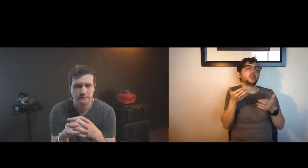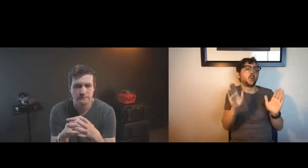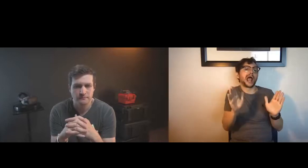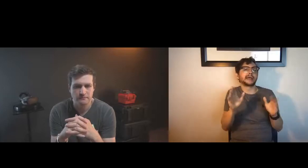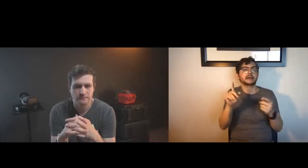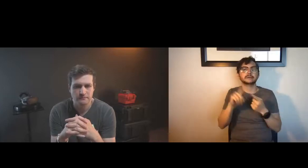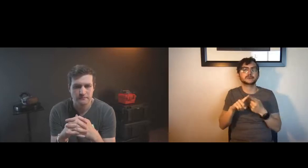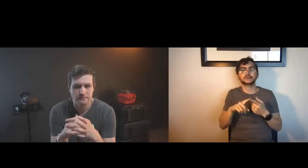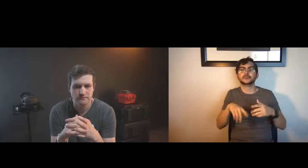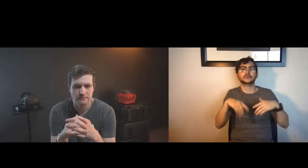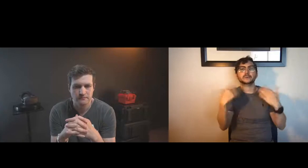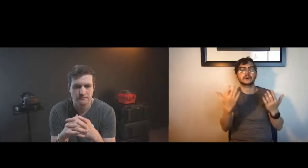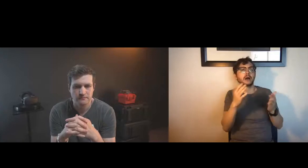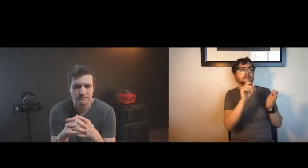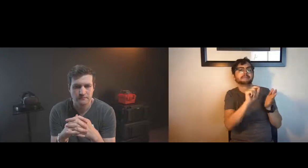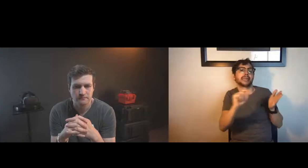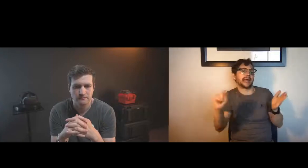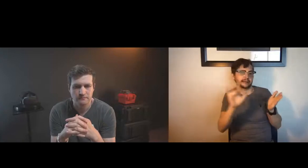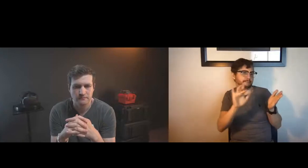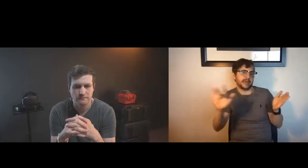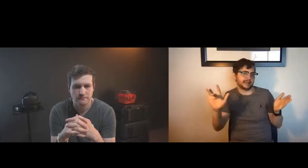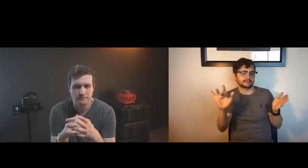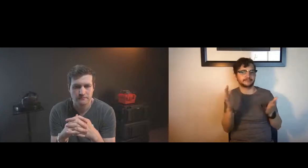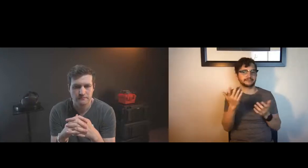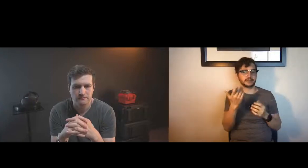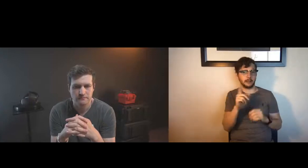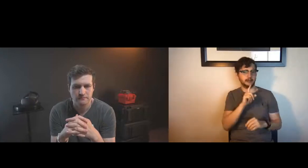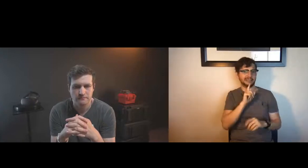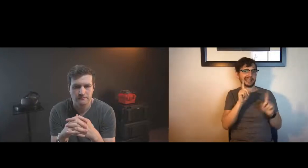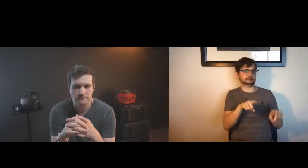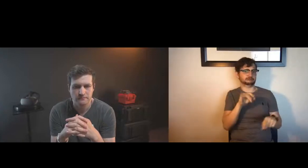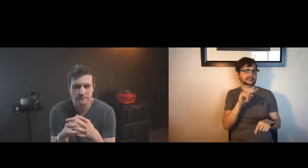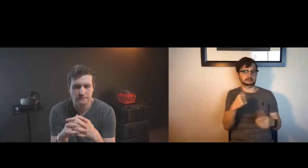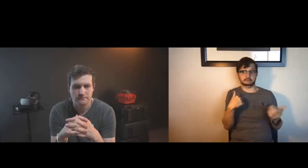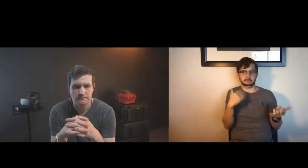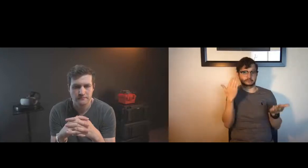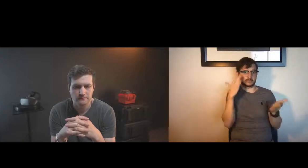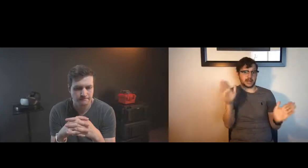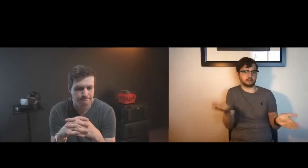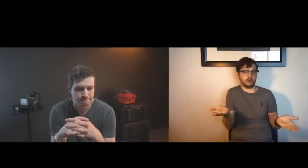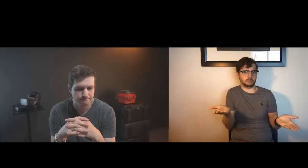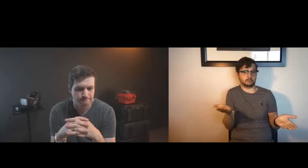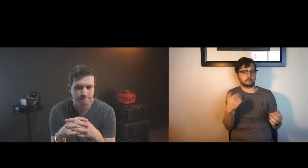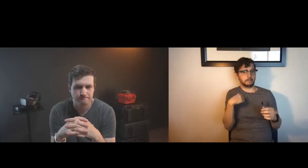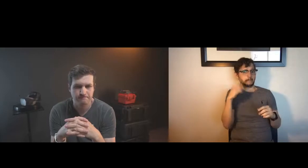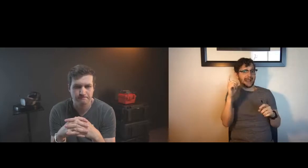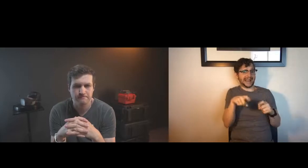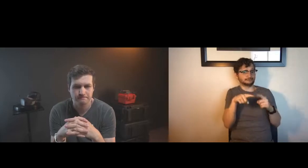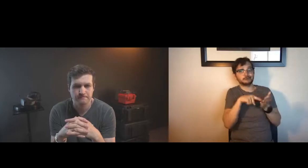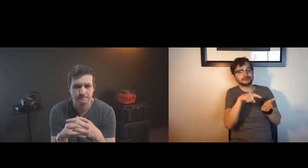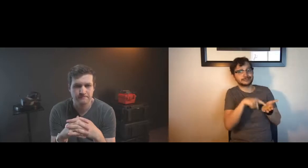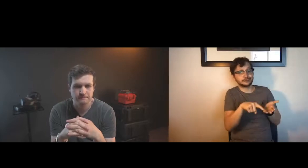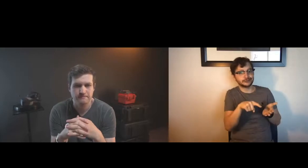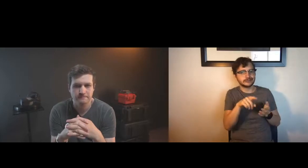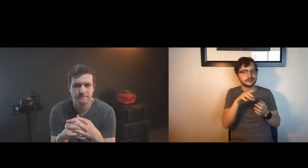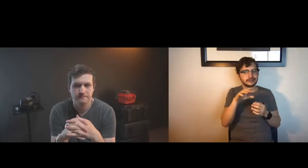people or excuse me design principles and people will ask me you know for example what's the best way to do blank and often